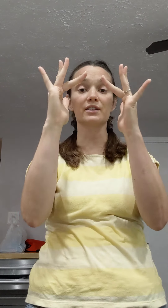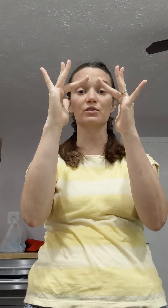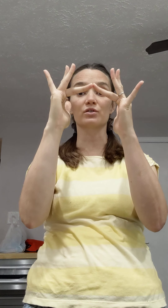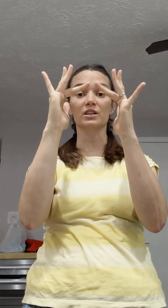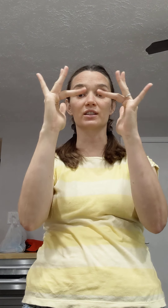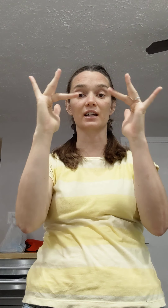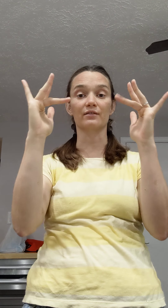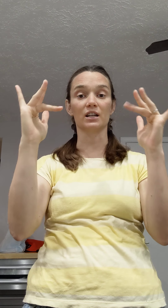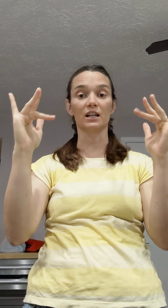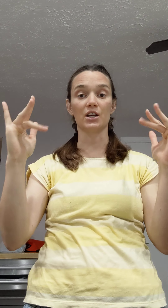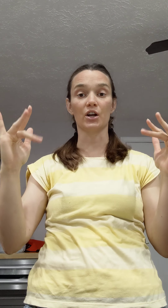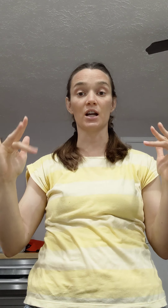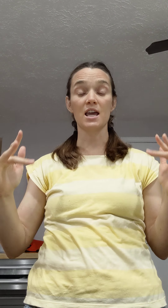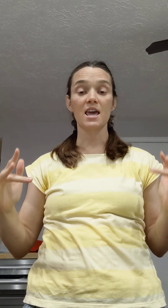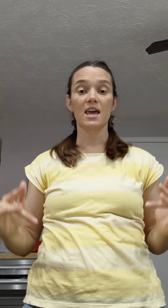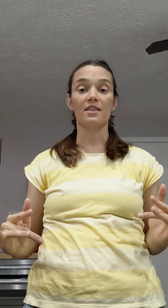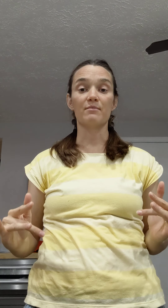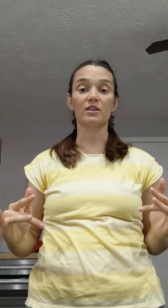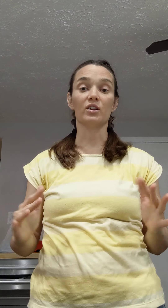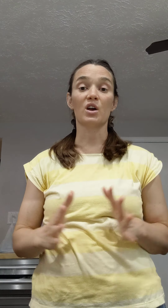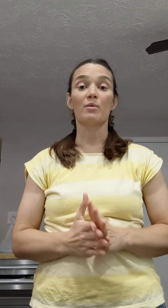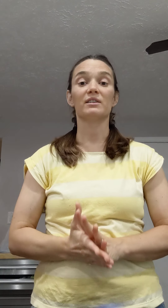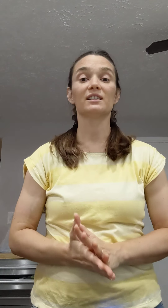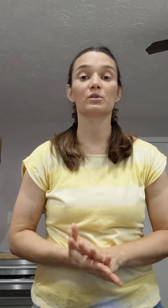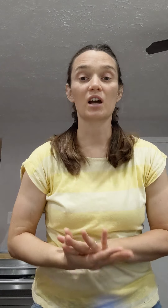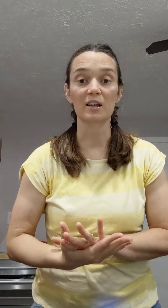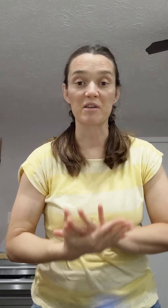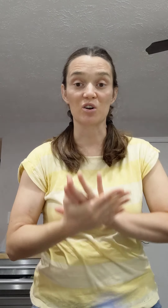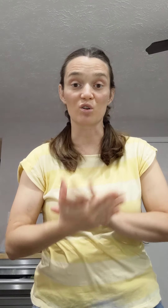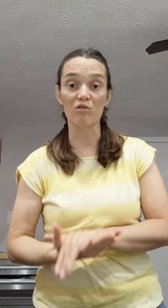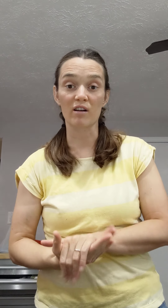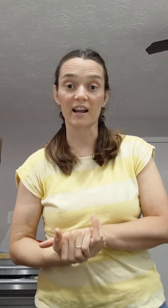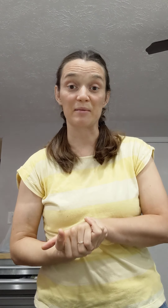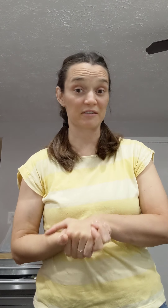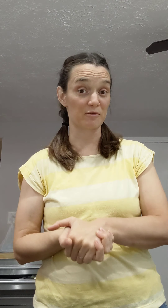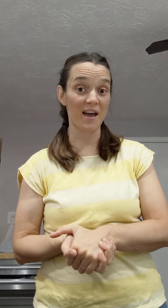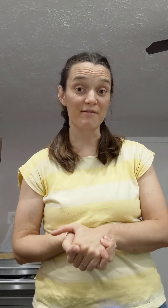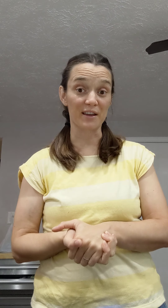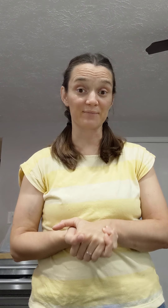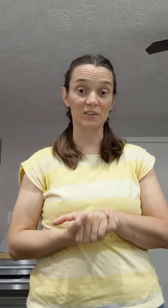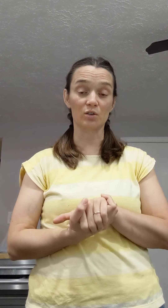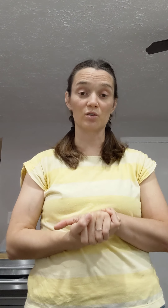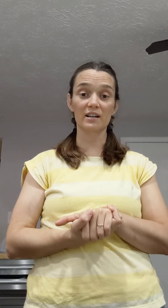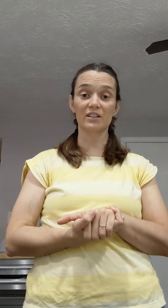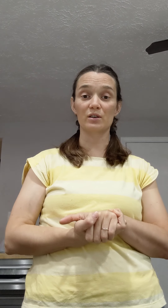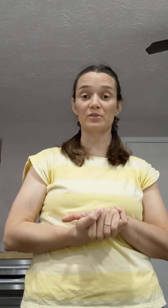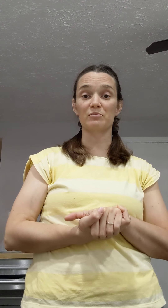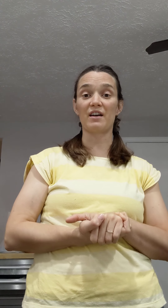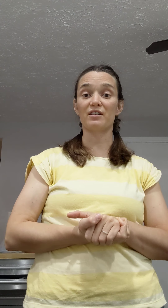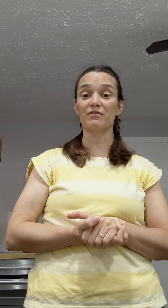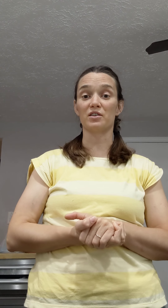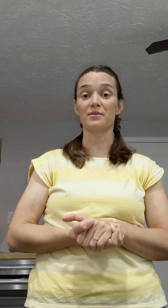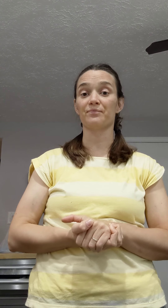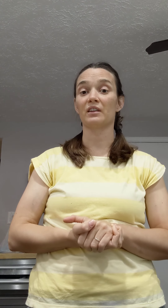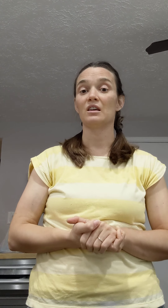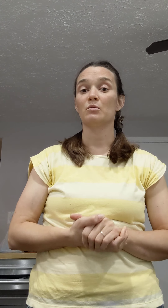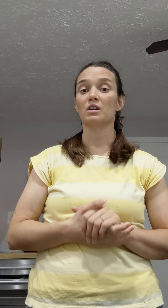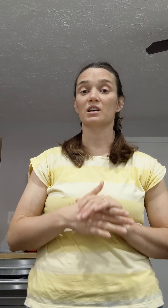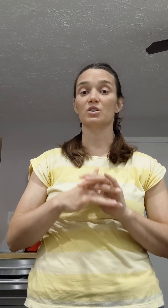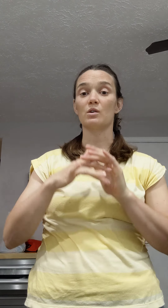is usually just kind of done here in the middle. But since we're talking about glory coming from heaven, glory streams from heaven afar, we're going to do